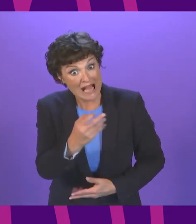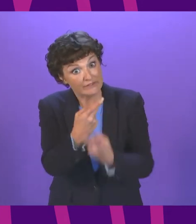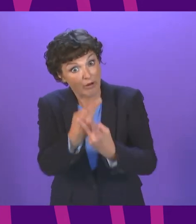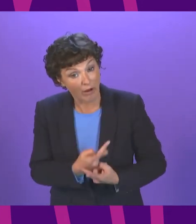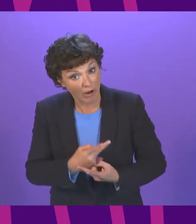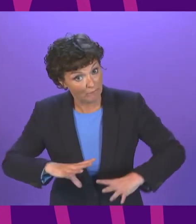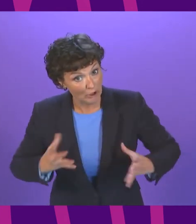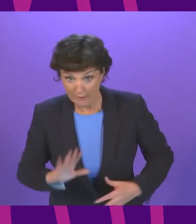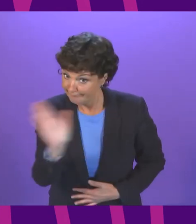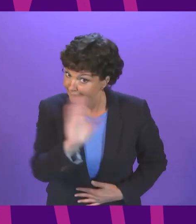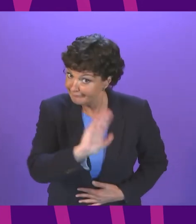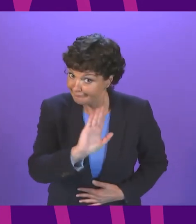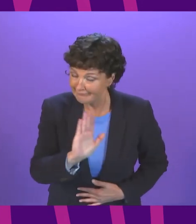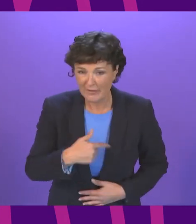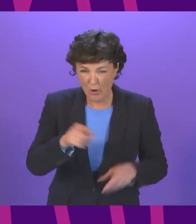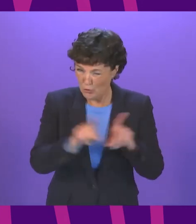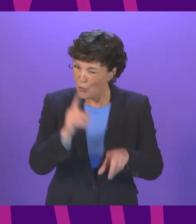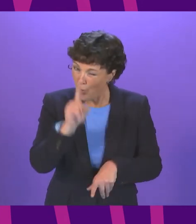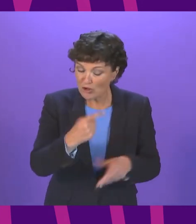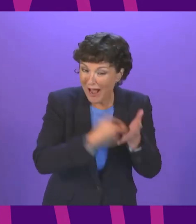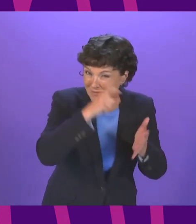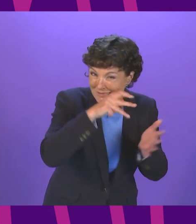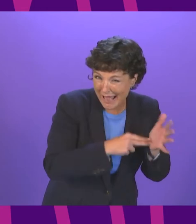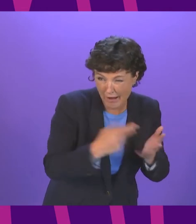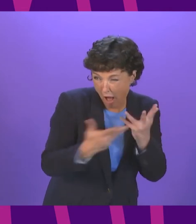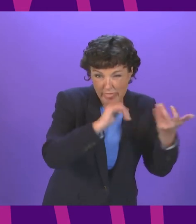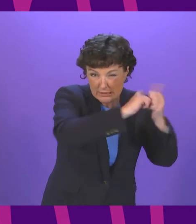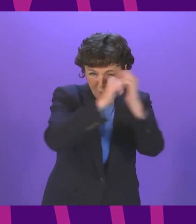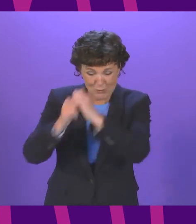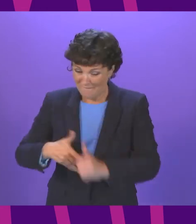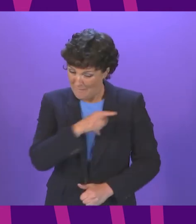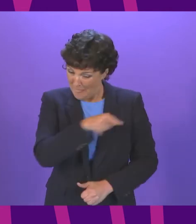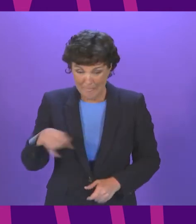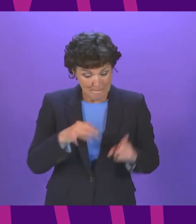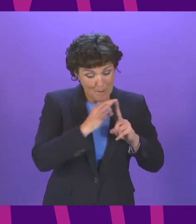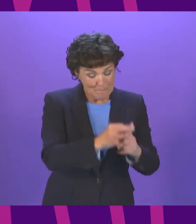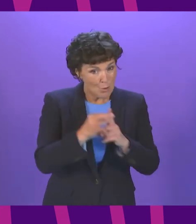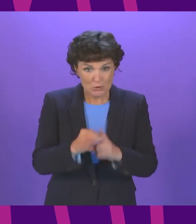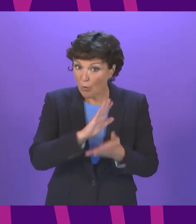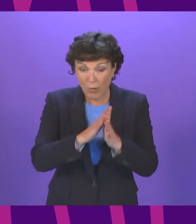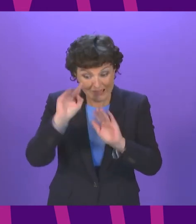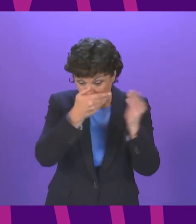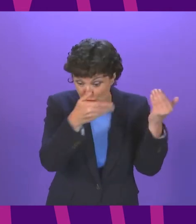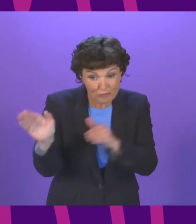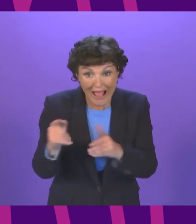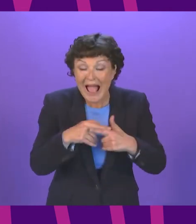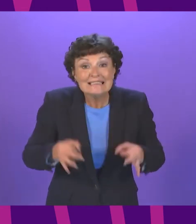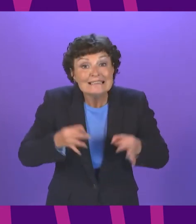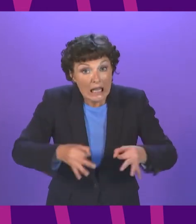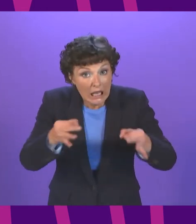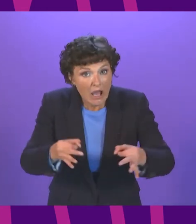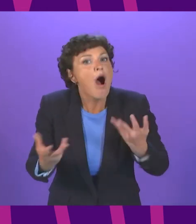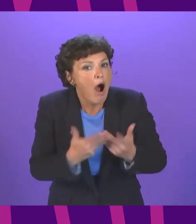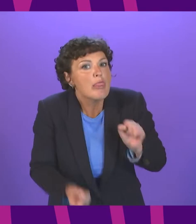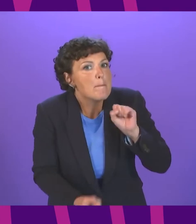stand with the RCN and other stakeholders who believe that these proposals will distract from and delay implementation of